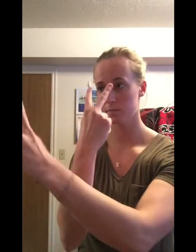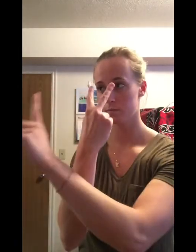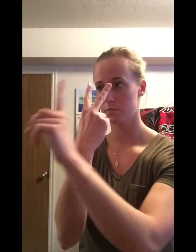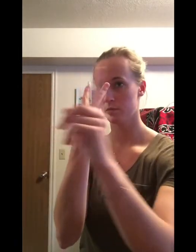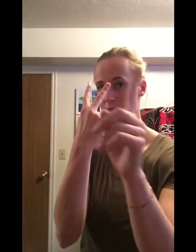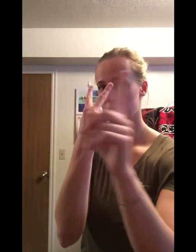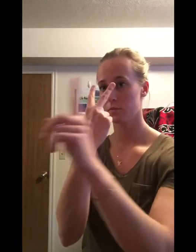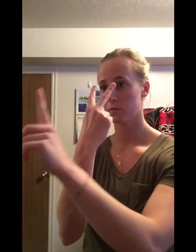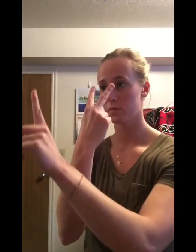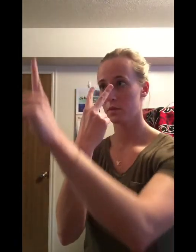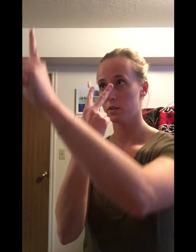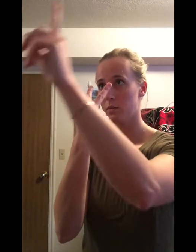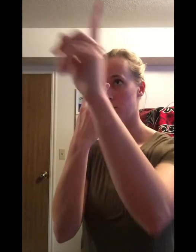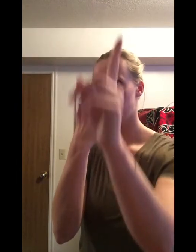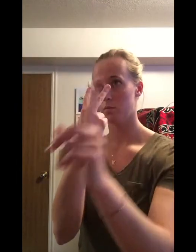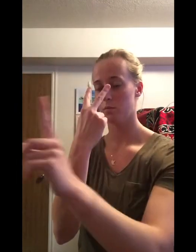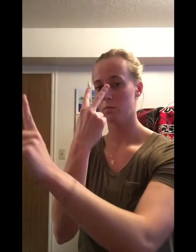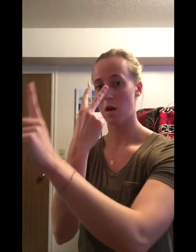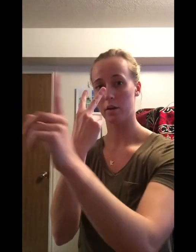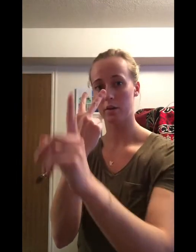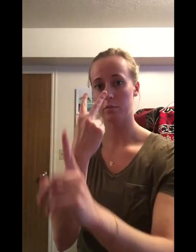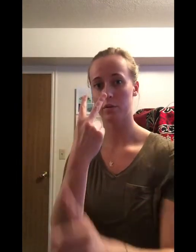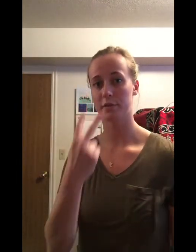oculomotor.